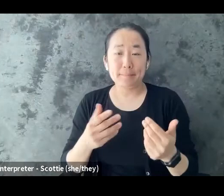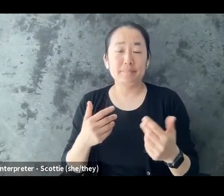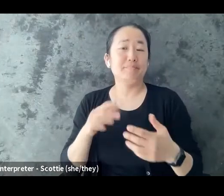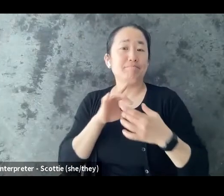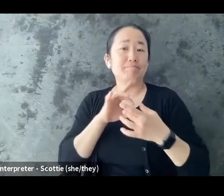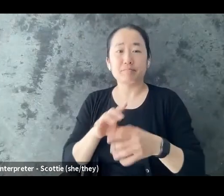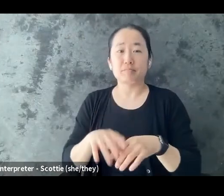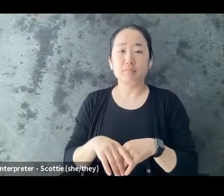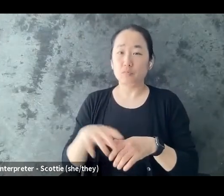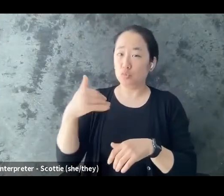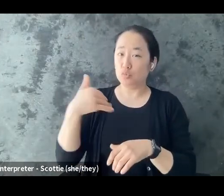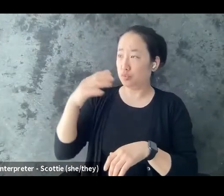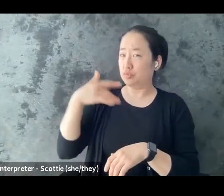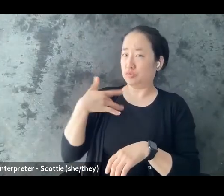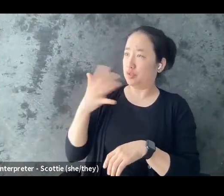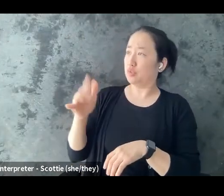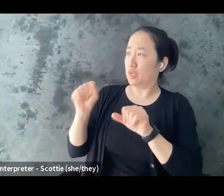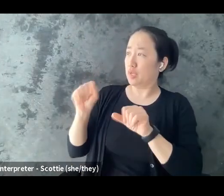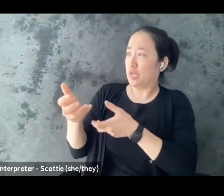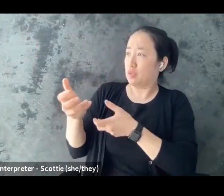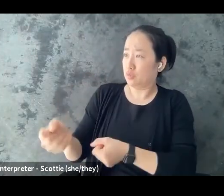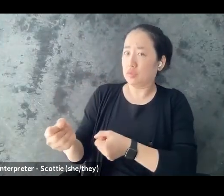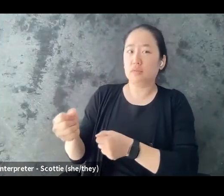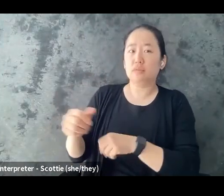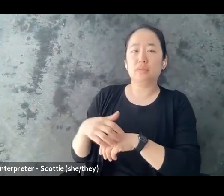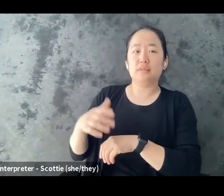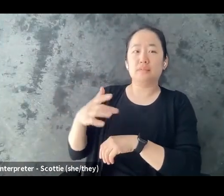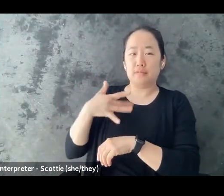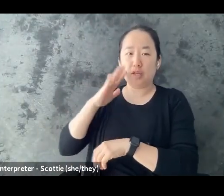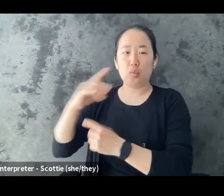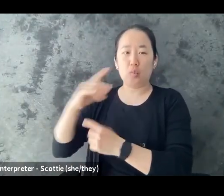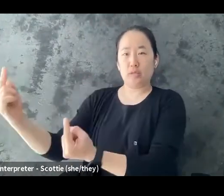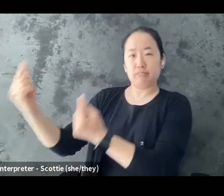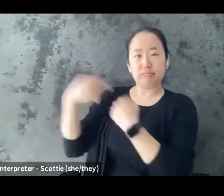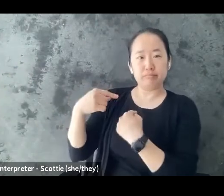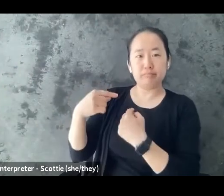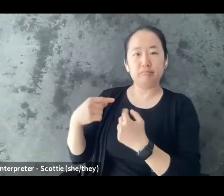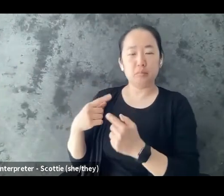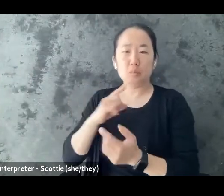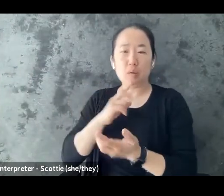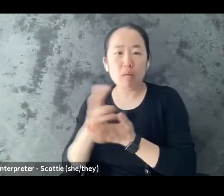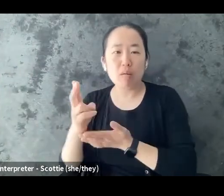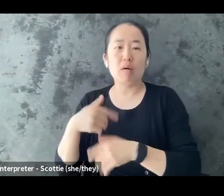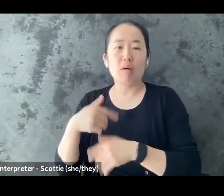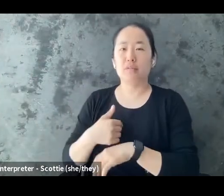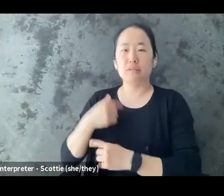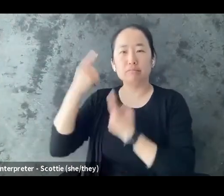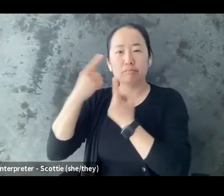trust them to have a sincere and thoughtful response and so there's i have another slide about other indicators that it might be safe to